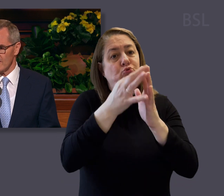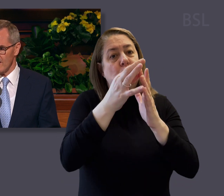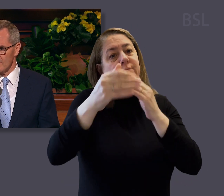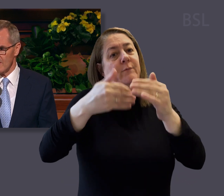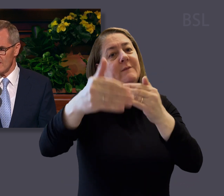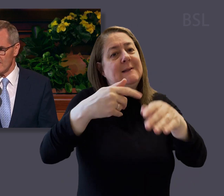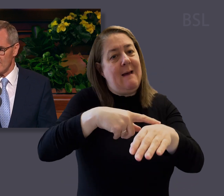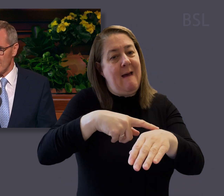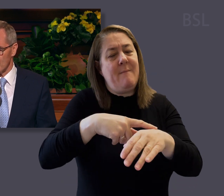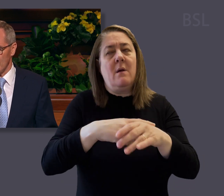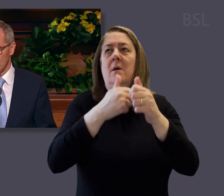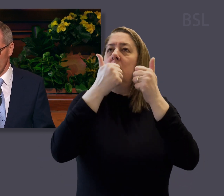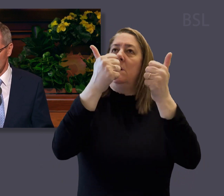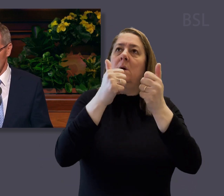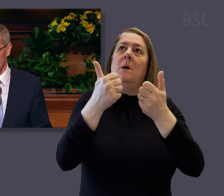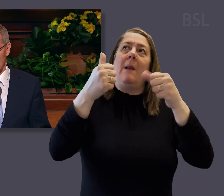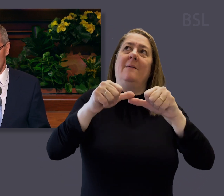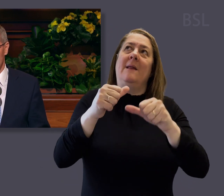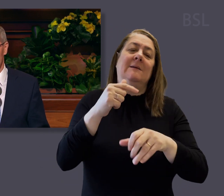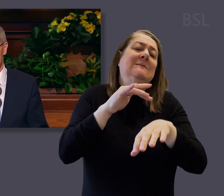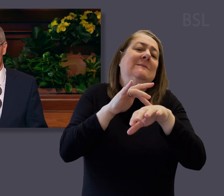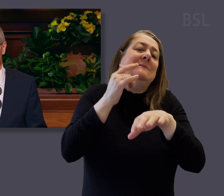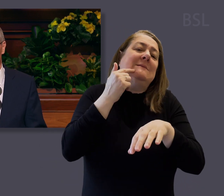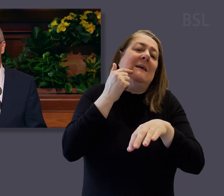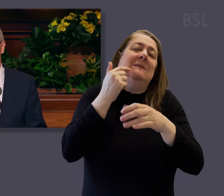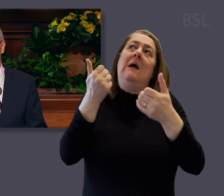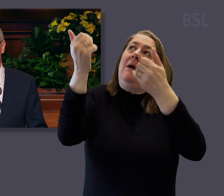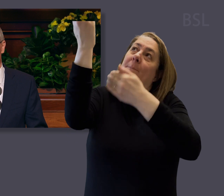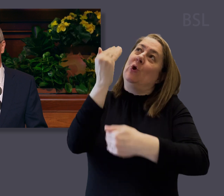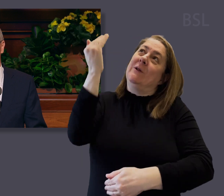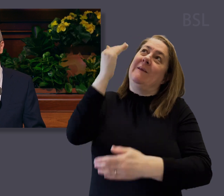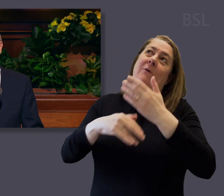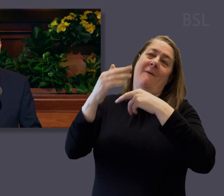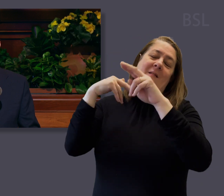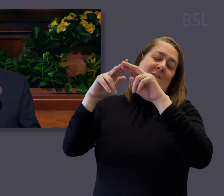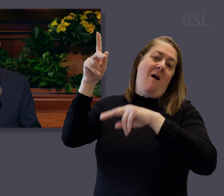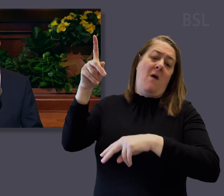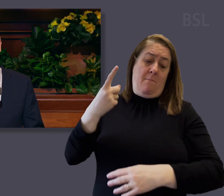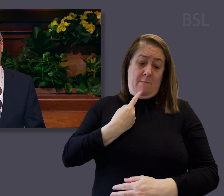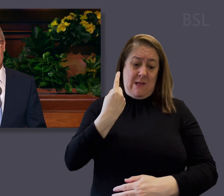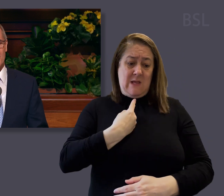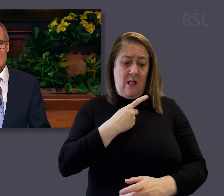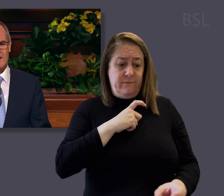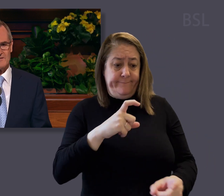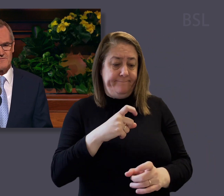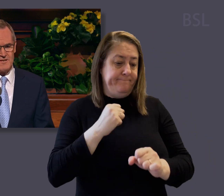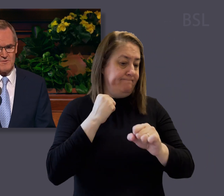time, a great blessing and tender mercy. Yet I continued to have deep feelings of guilt